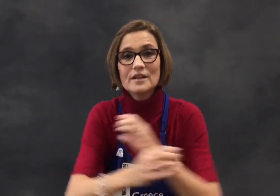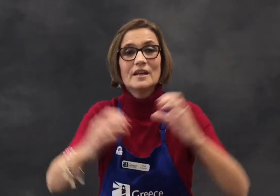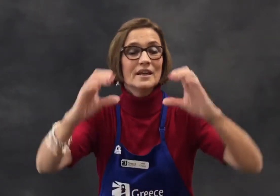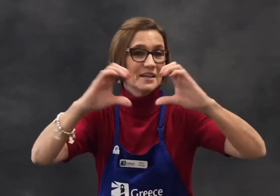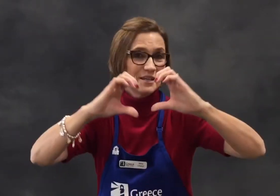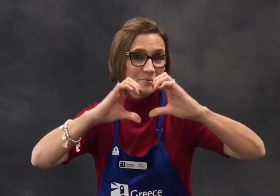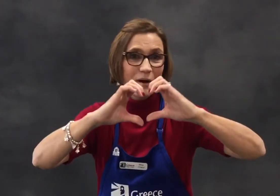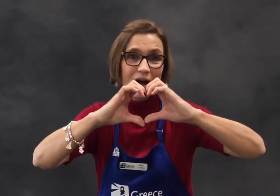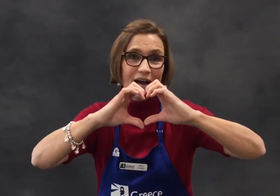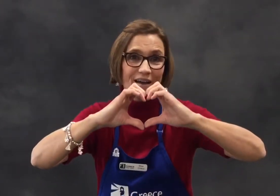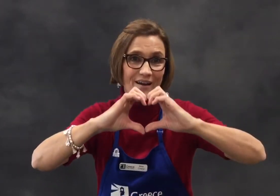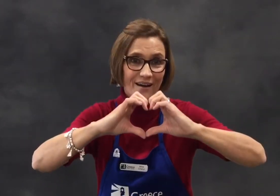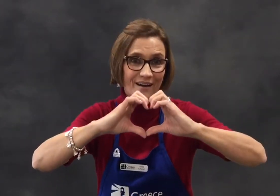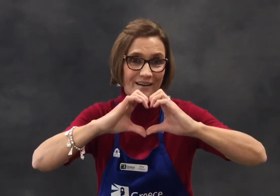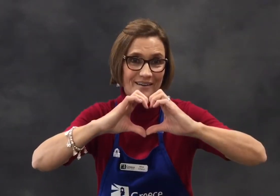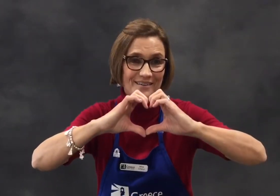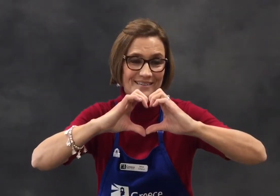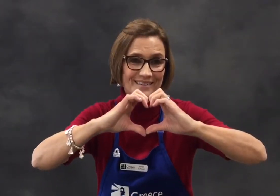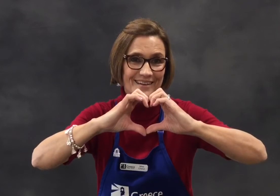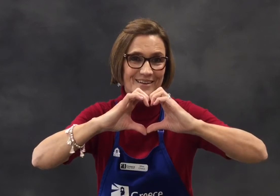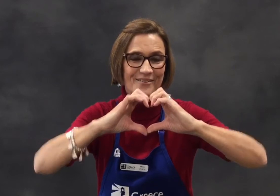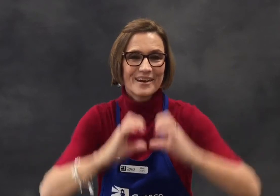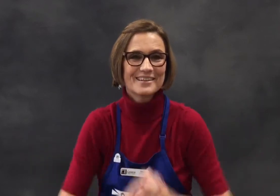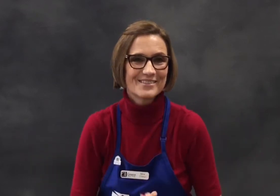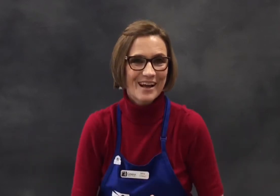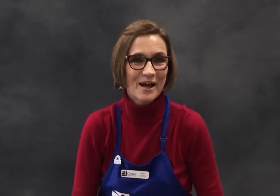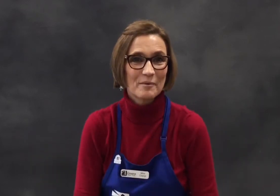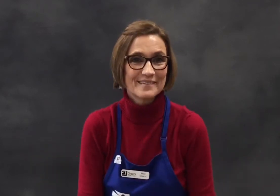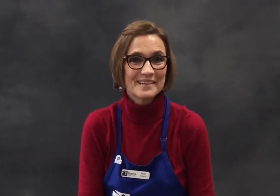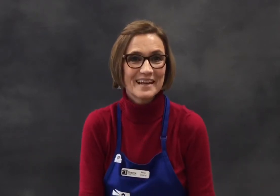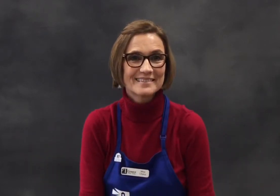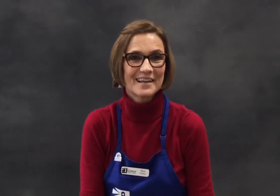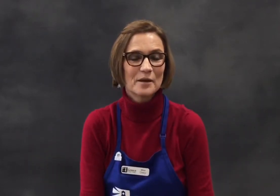in my heart. Great job. I'll see you next time.